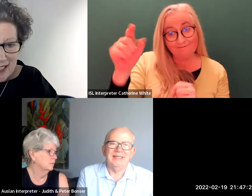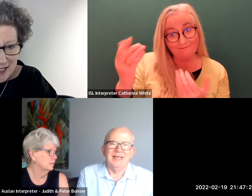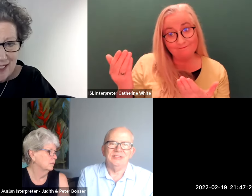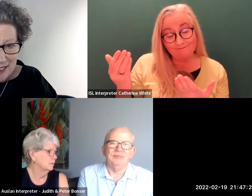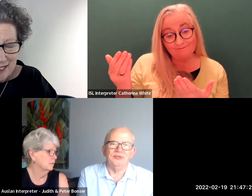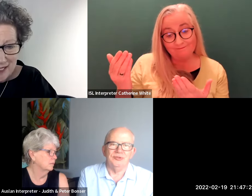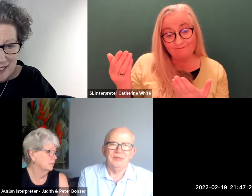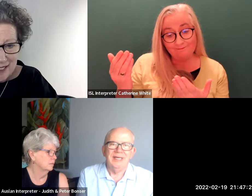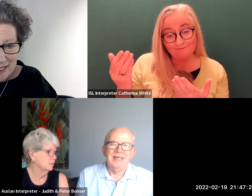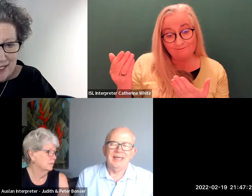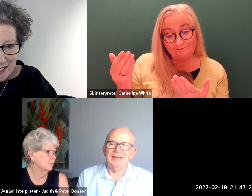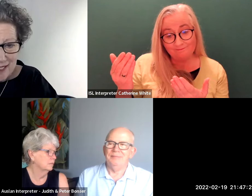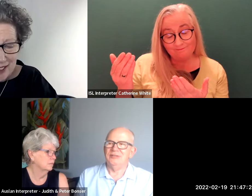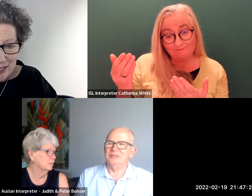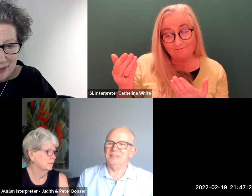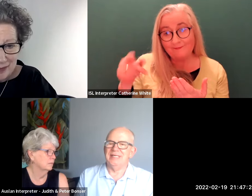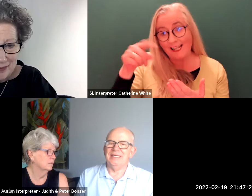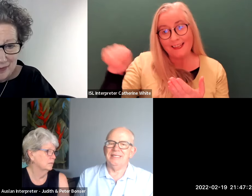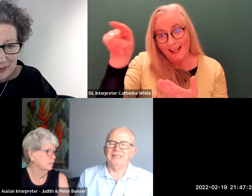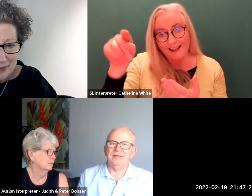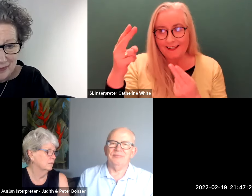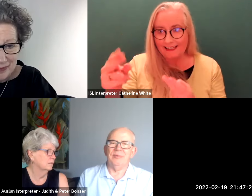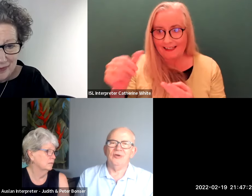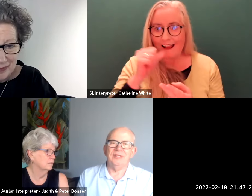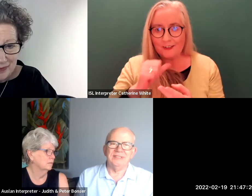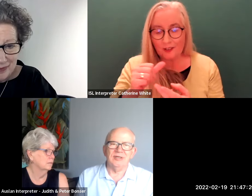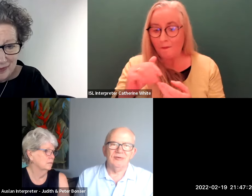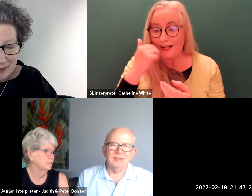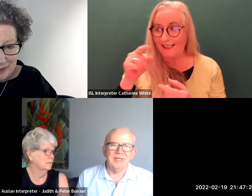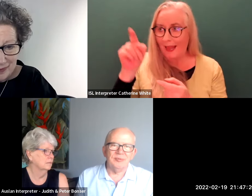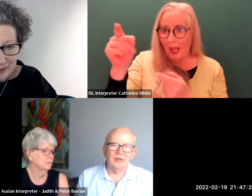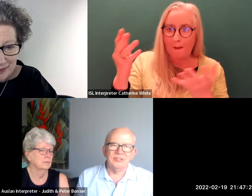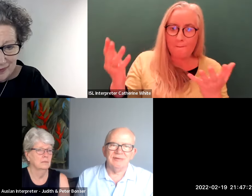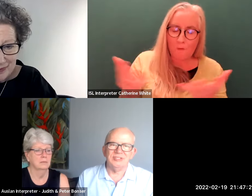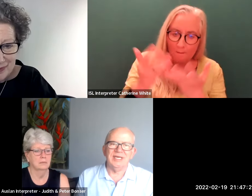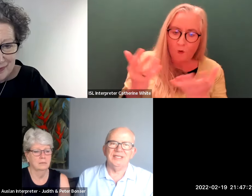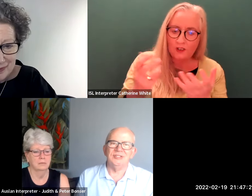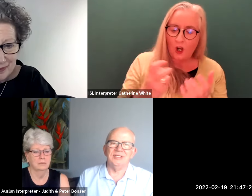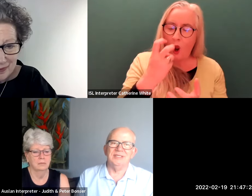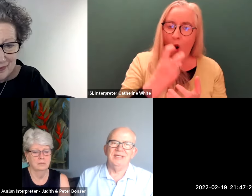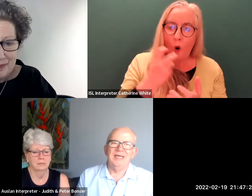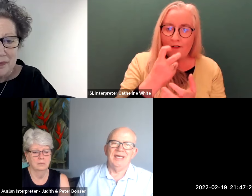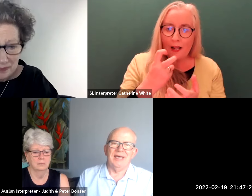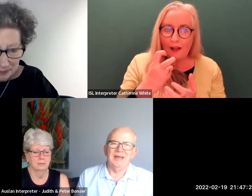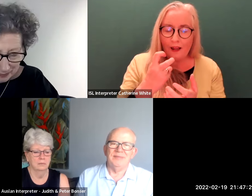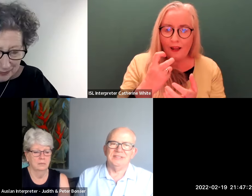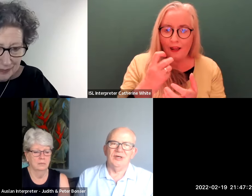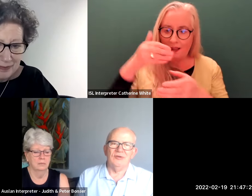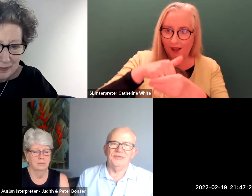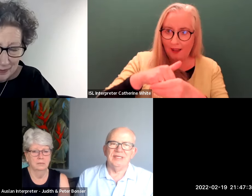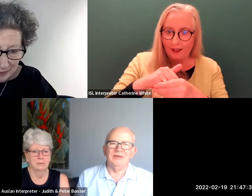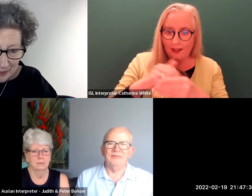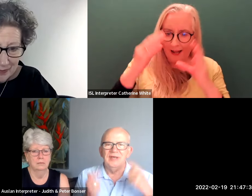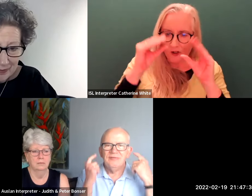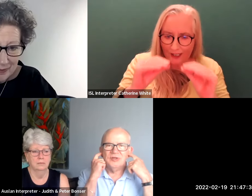answerable to because they promoted this oral approach to education um this